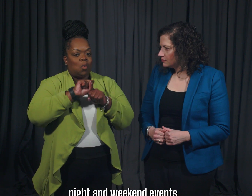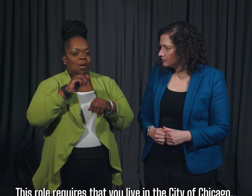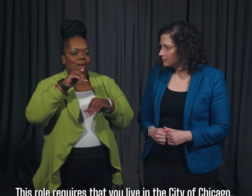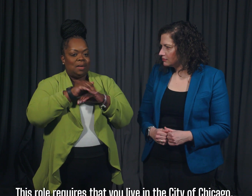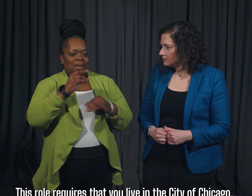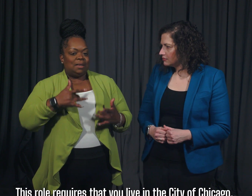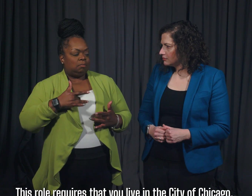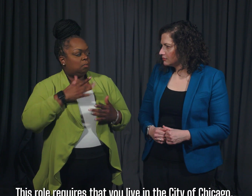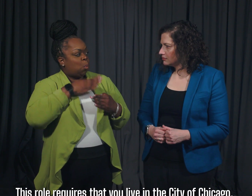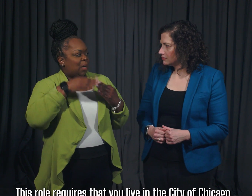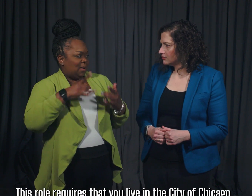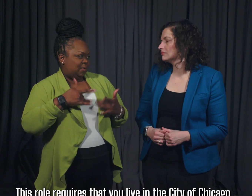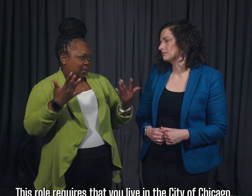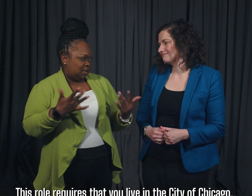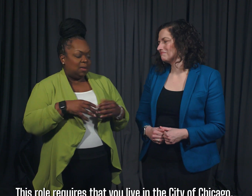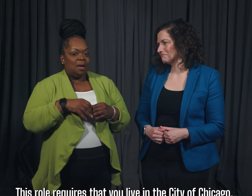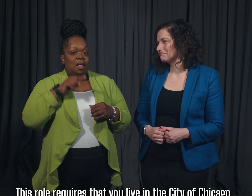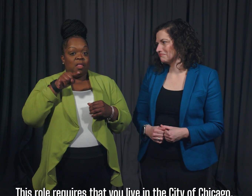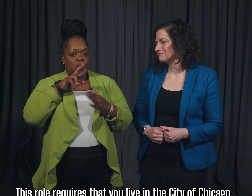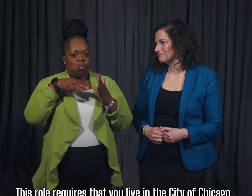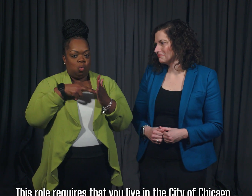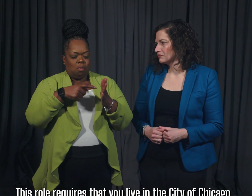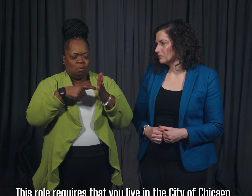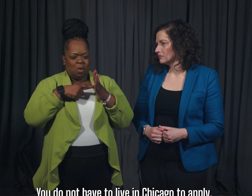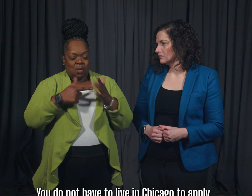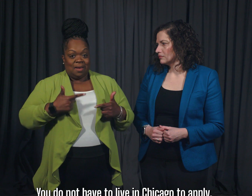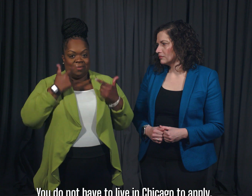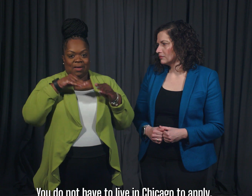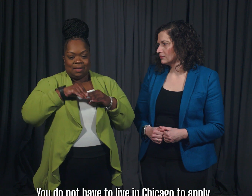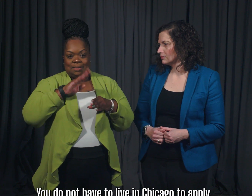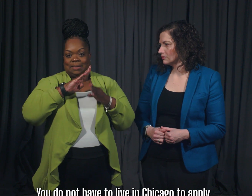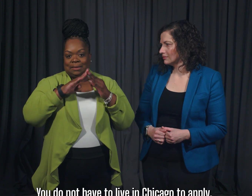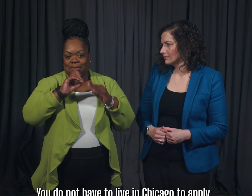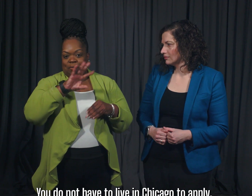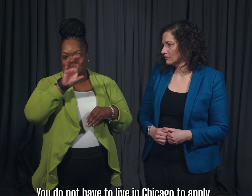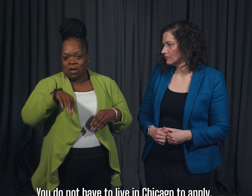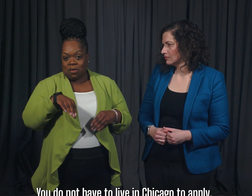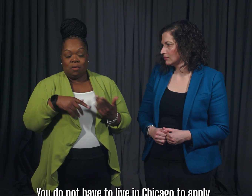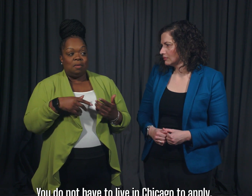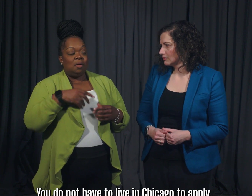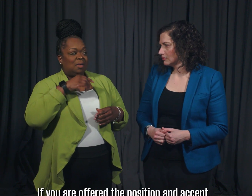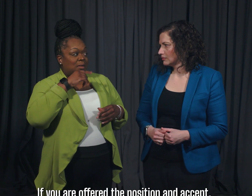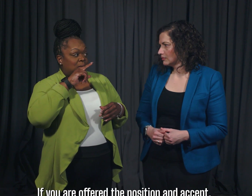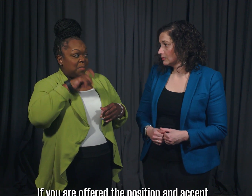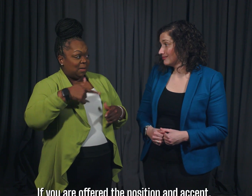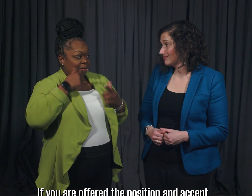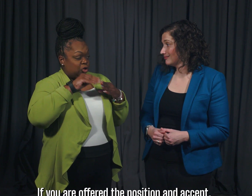This role requires that you live in the city of Chicago. You do not have to live in Chicago to apply. If you are offered the